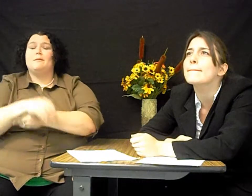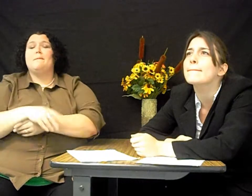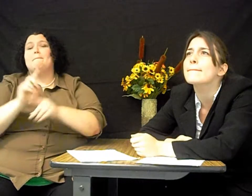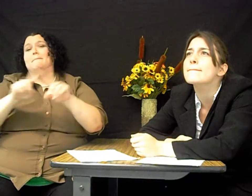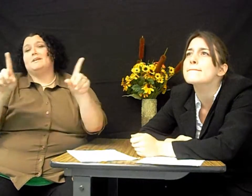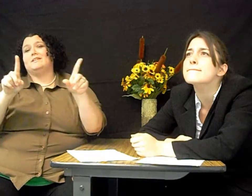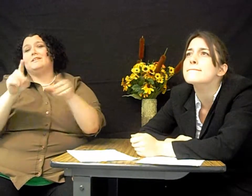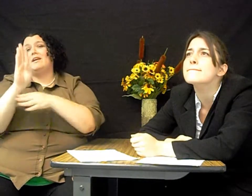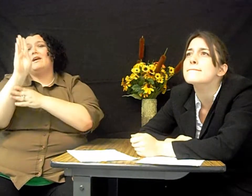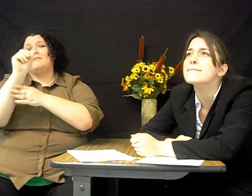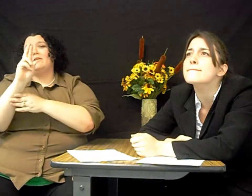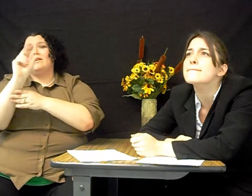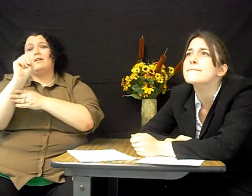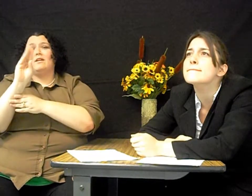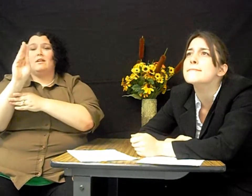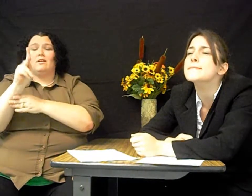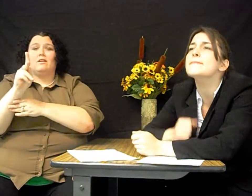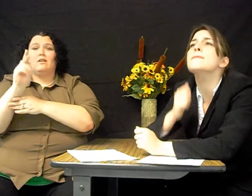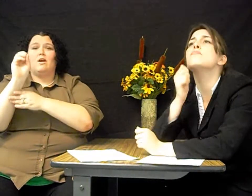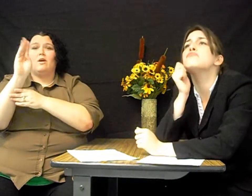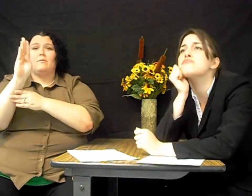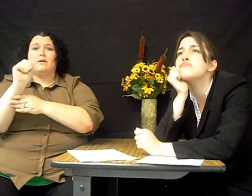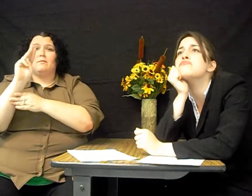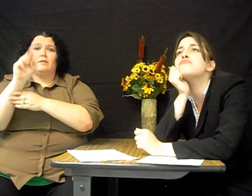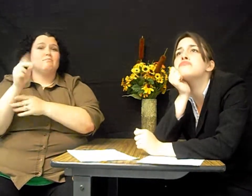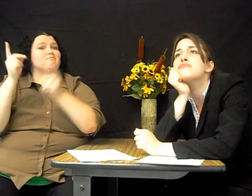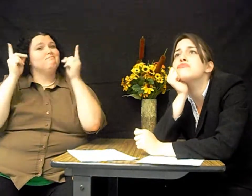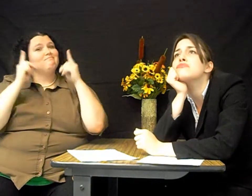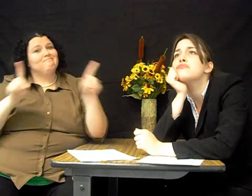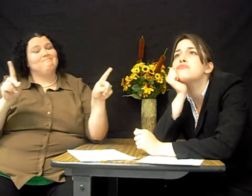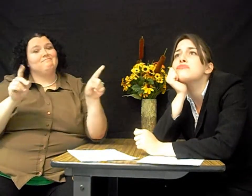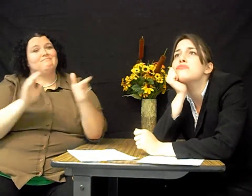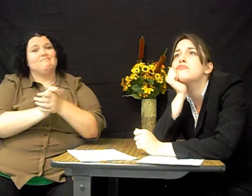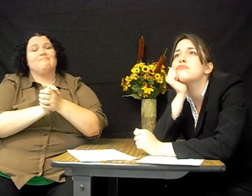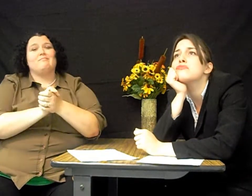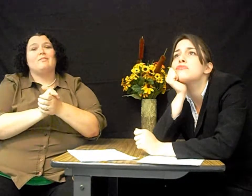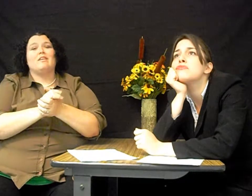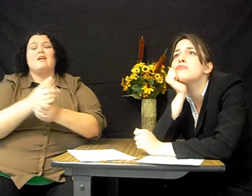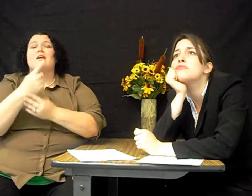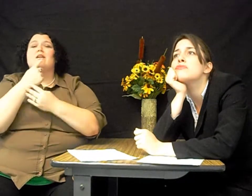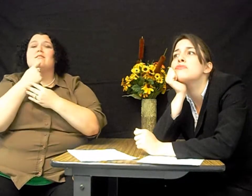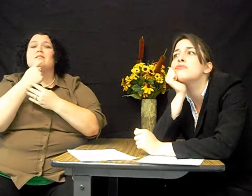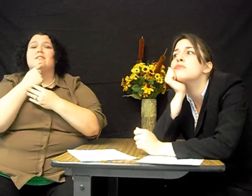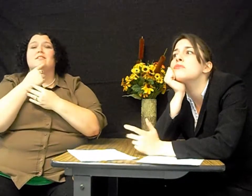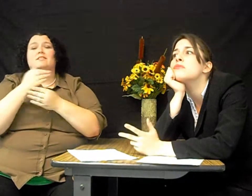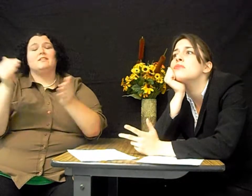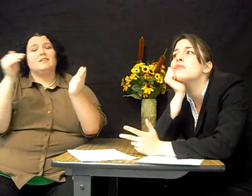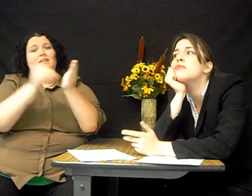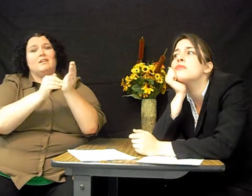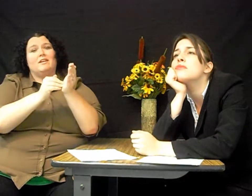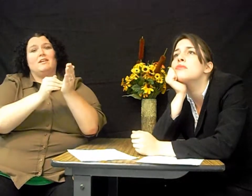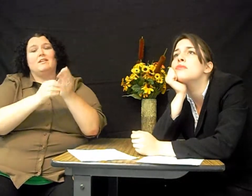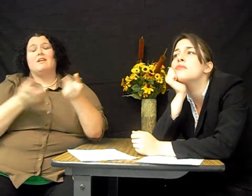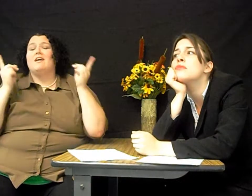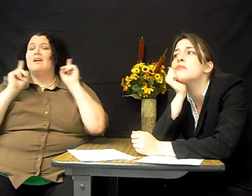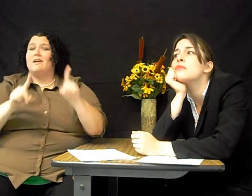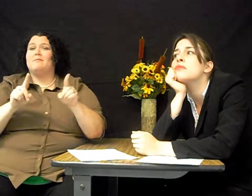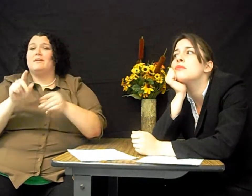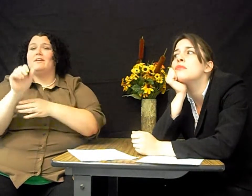People said a black man couldn't be president in 2008, but Barack Obama was. People said